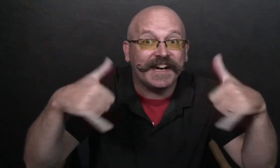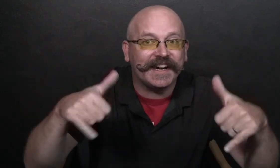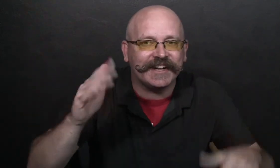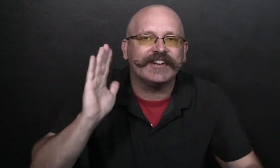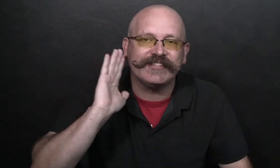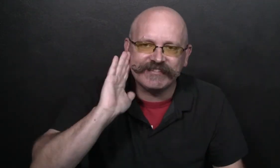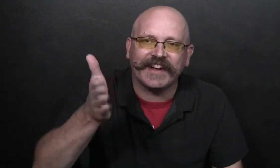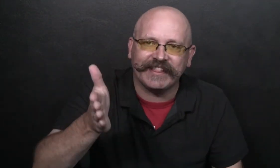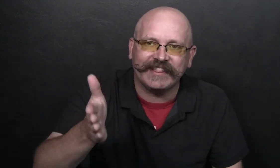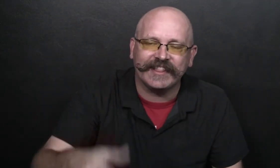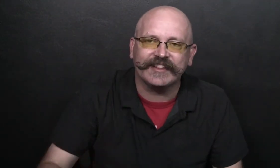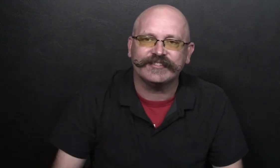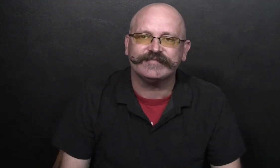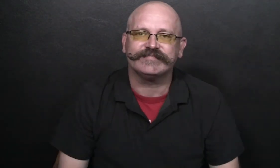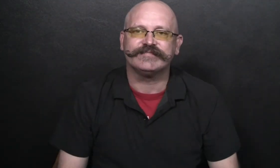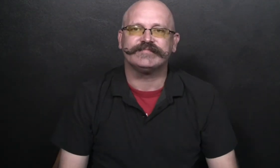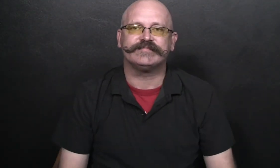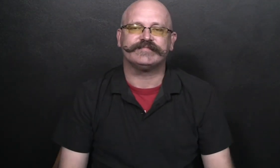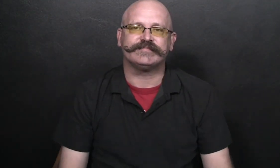eventually they would all go out to play